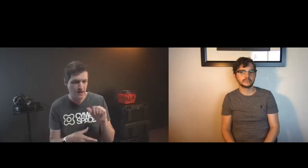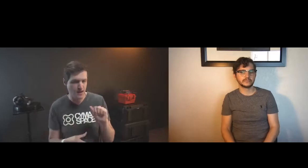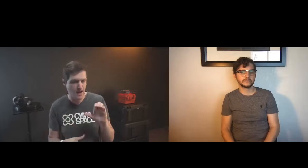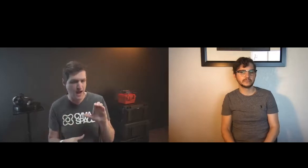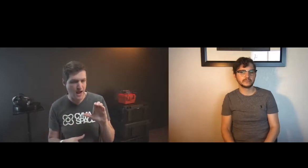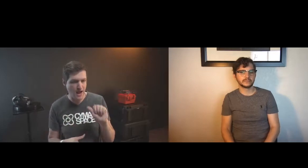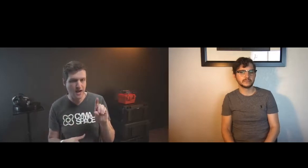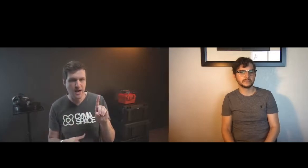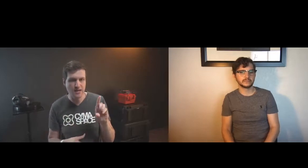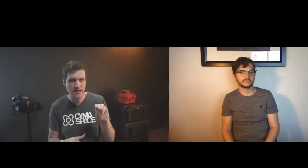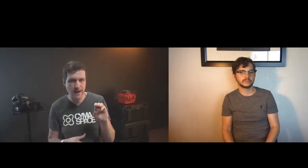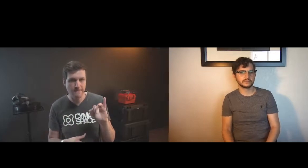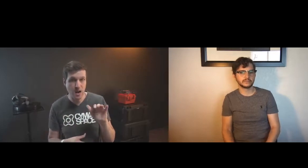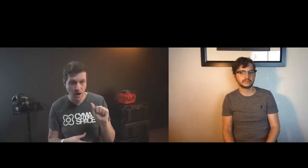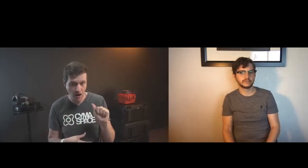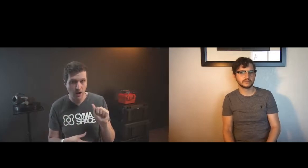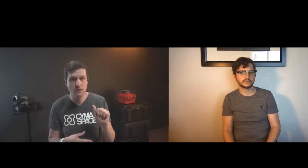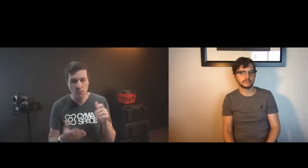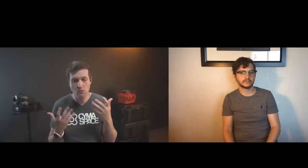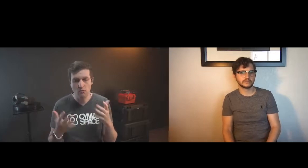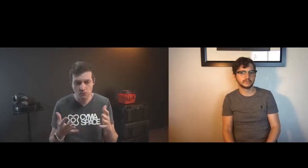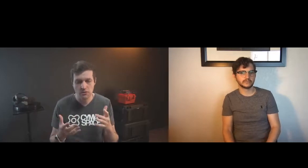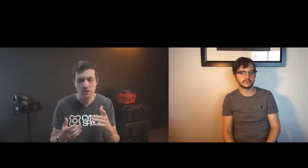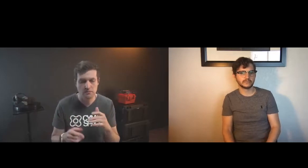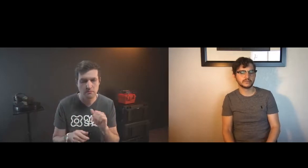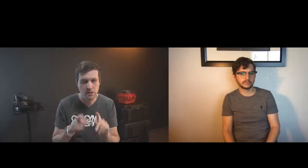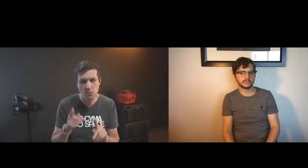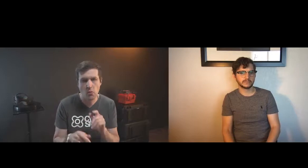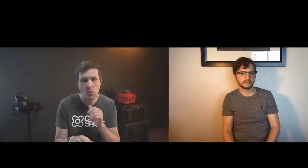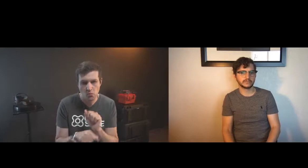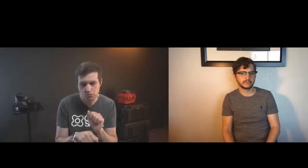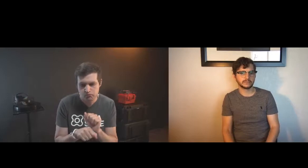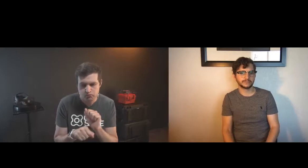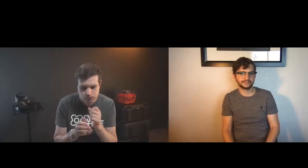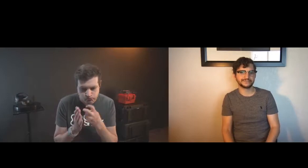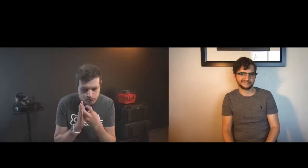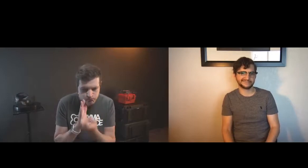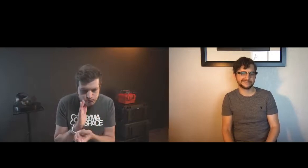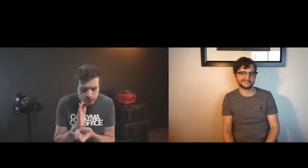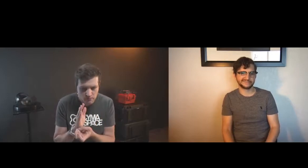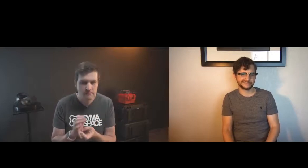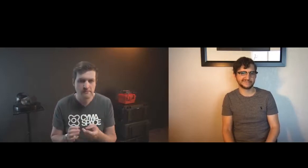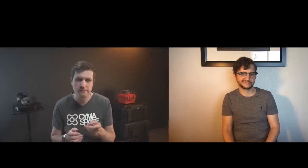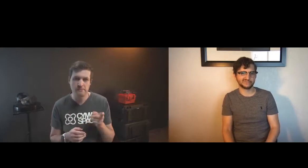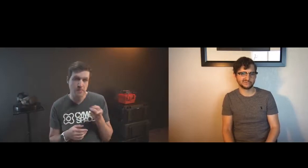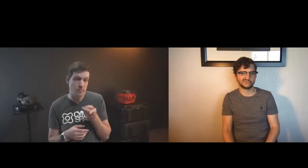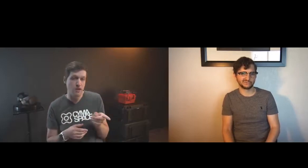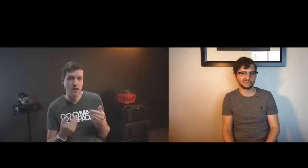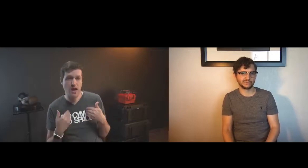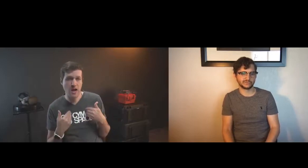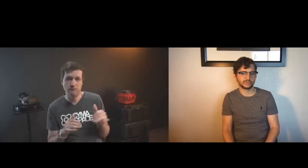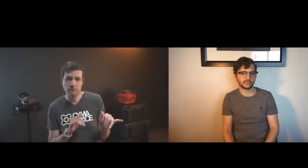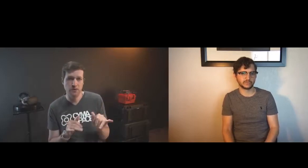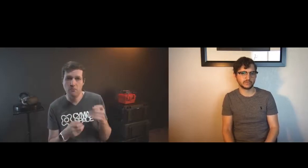go from sign to text so i already i know that academia there are some researchers who are working on that